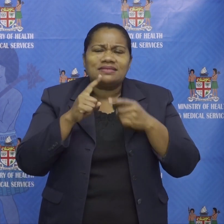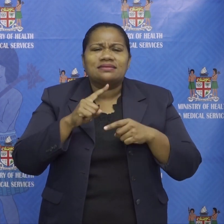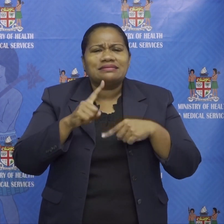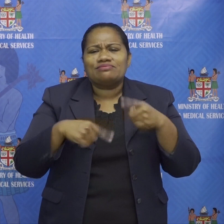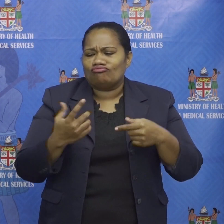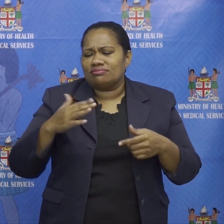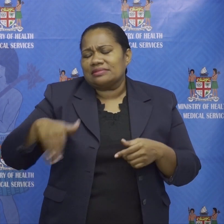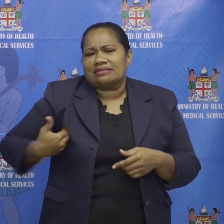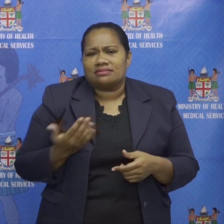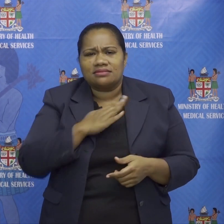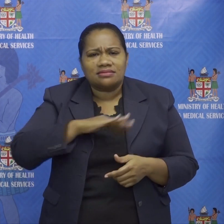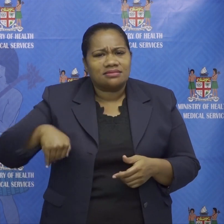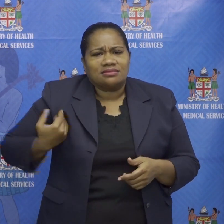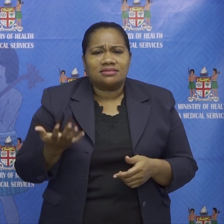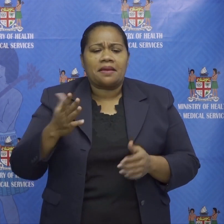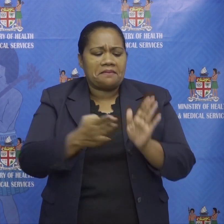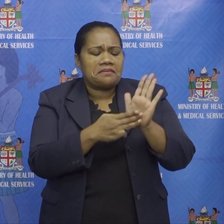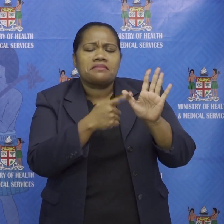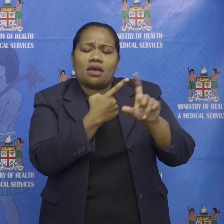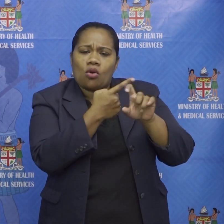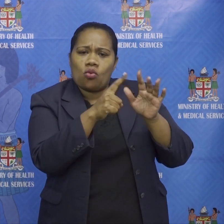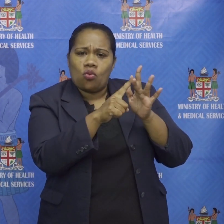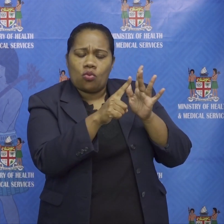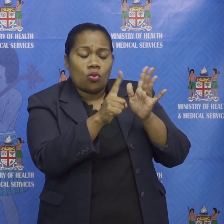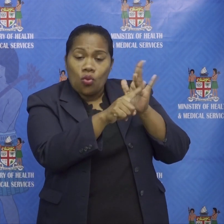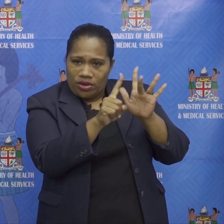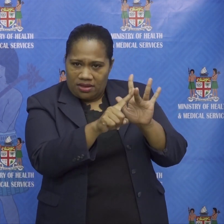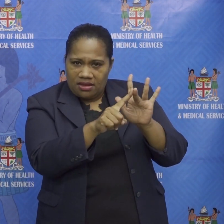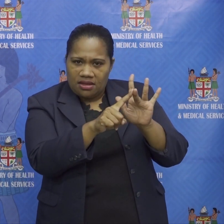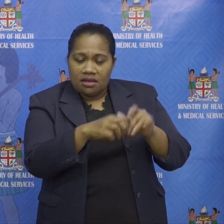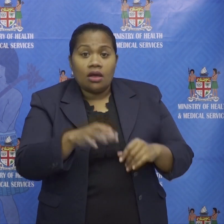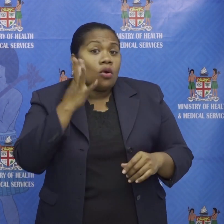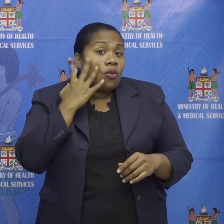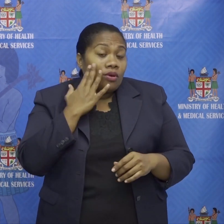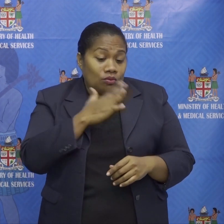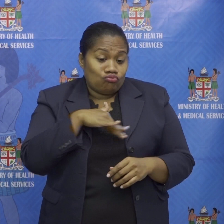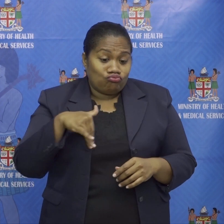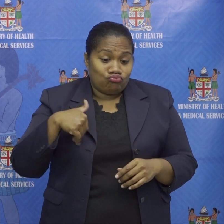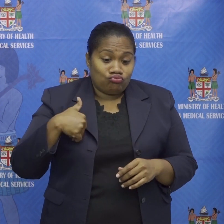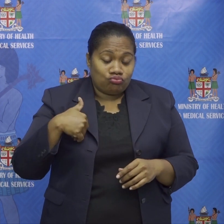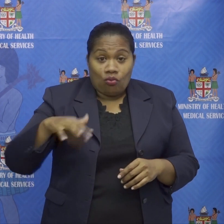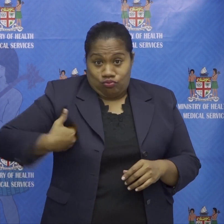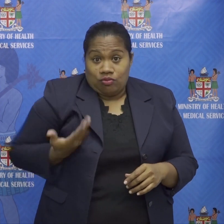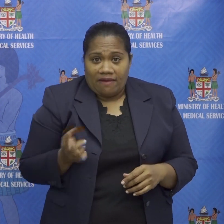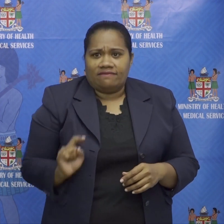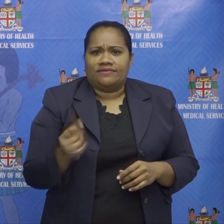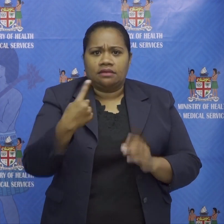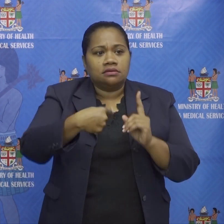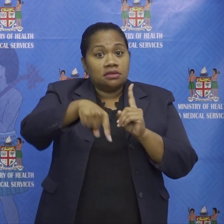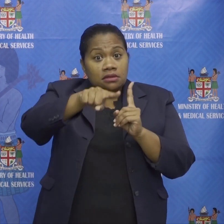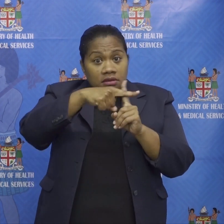when the wife first tested positive we announced her case